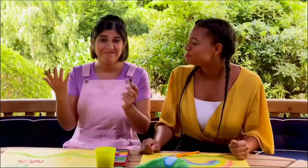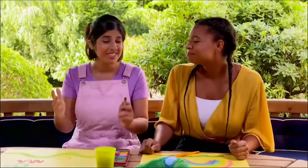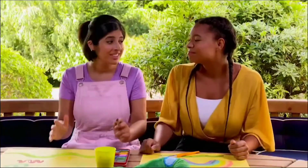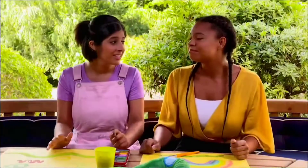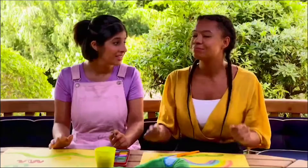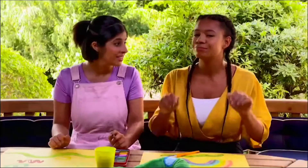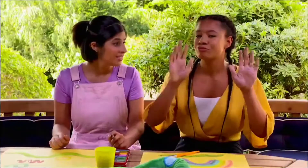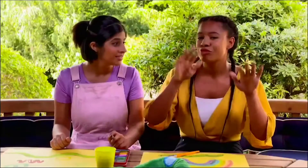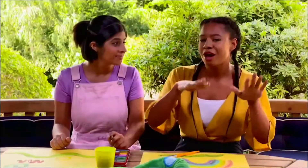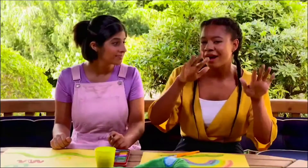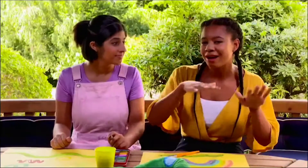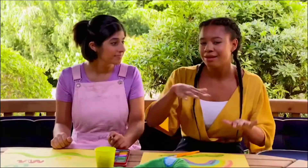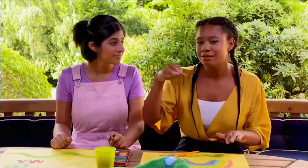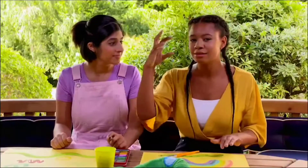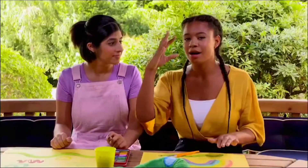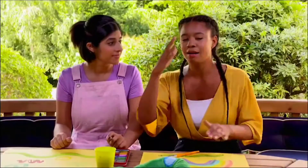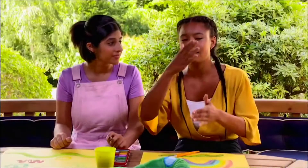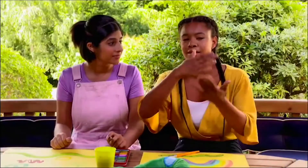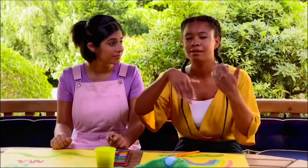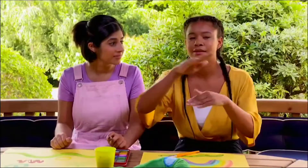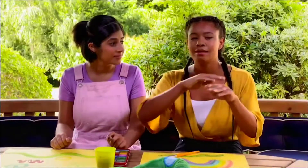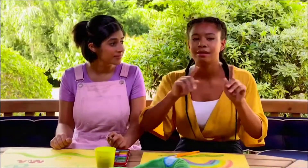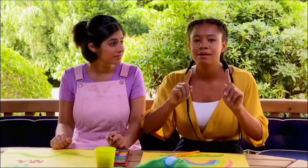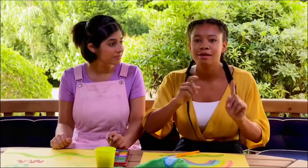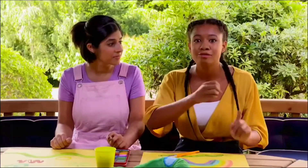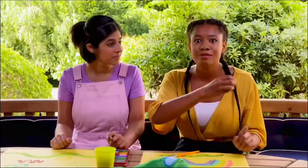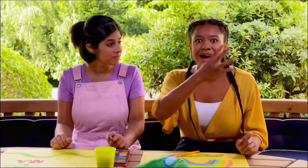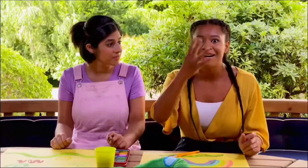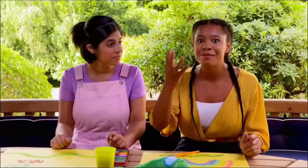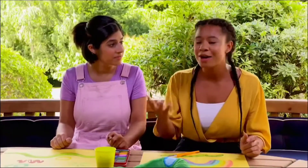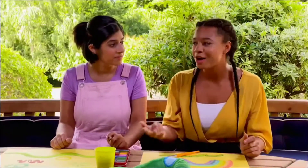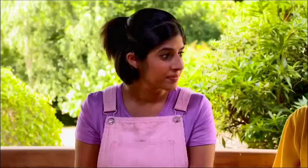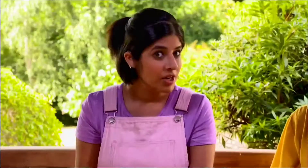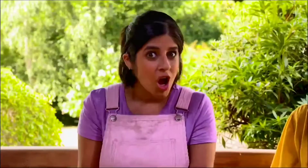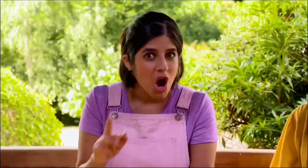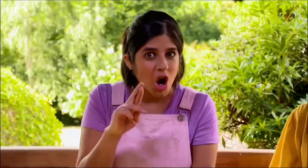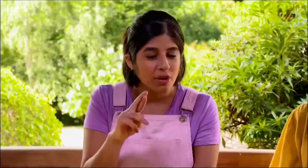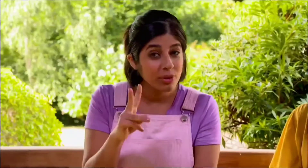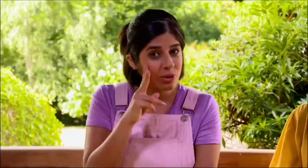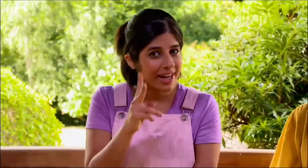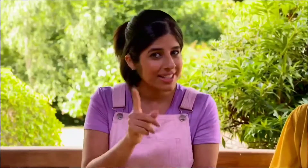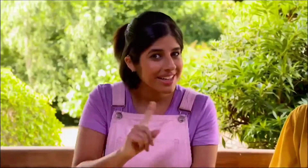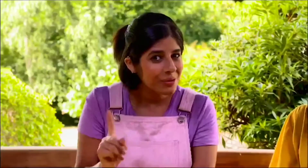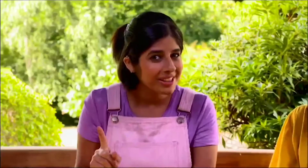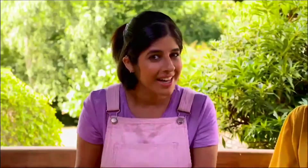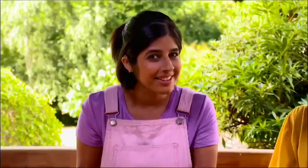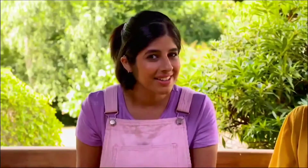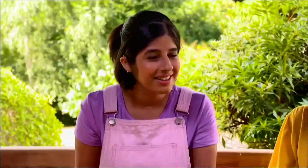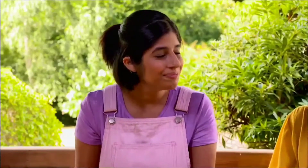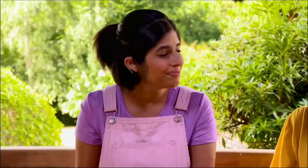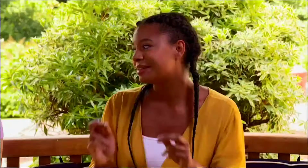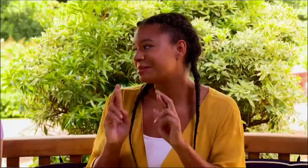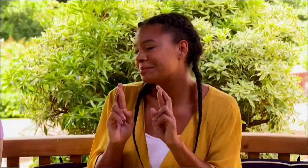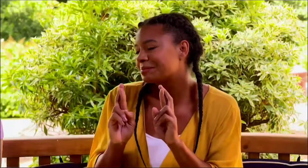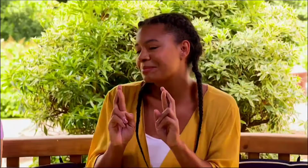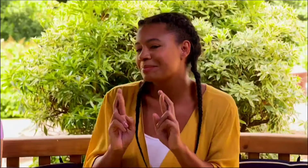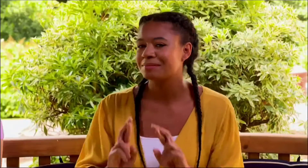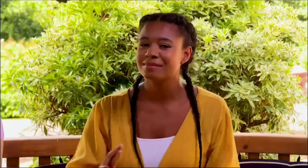When you have rain and sun mixed together, you get a rainbow. Hopefully we'll get to see one later. Fingers crossed.